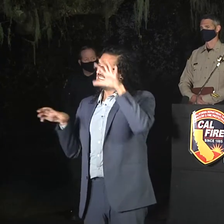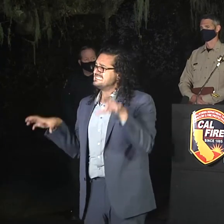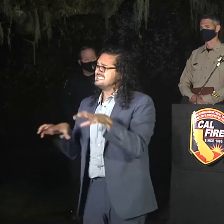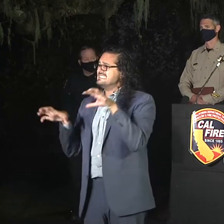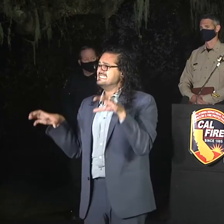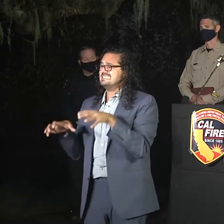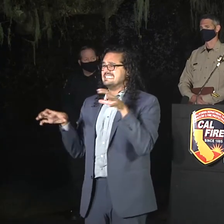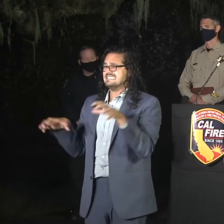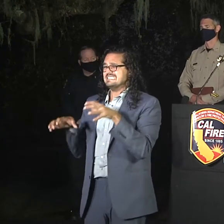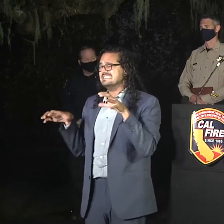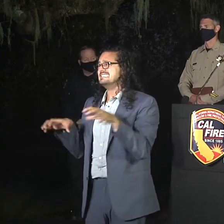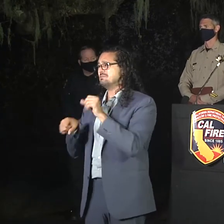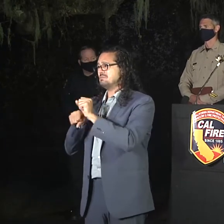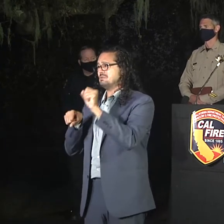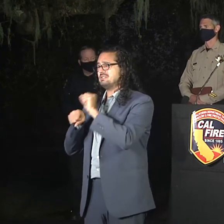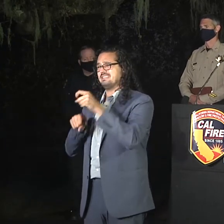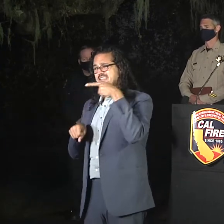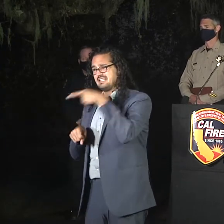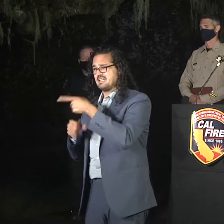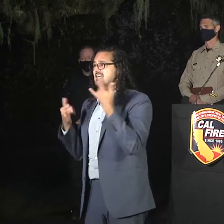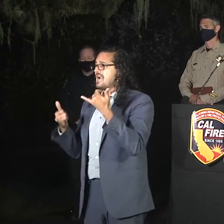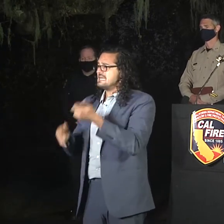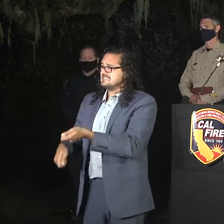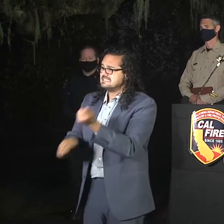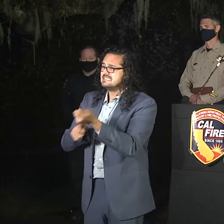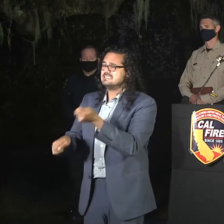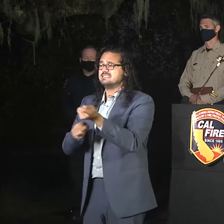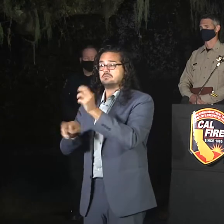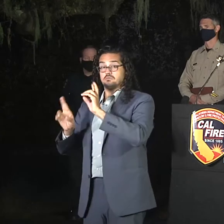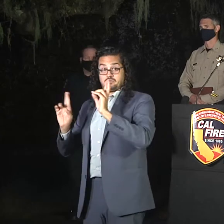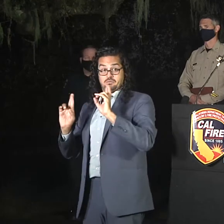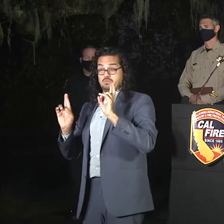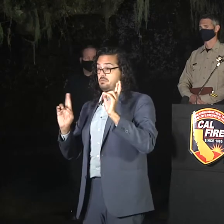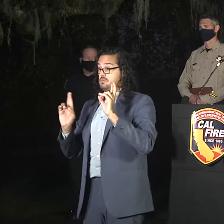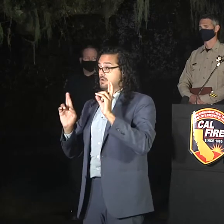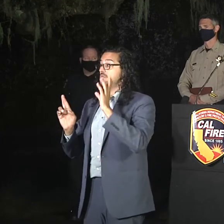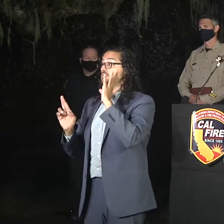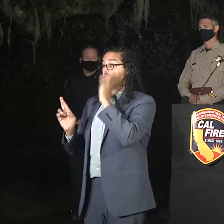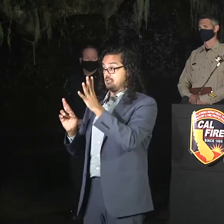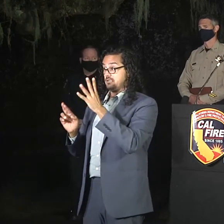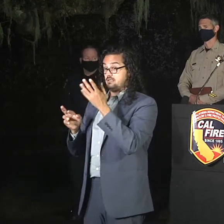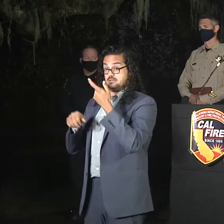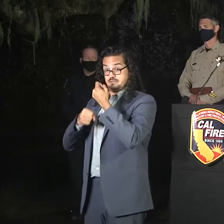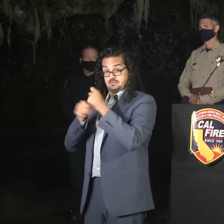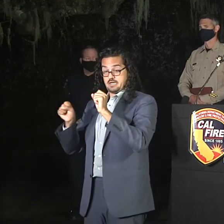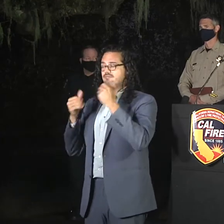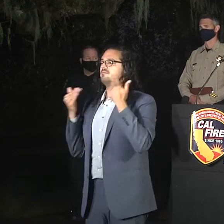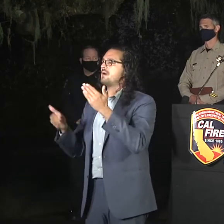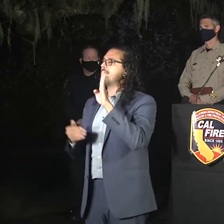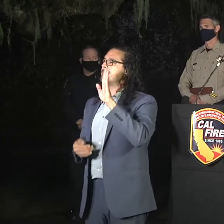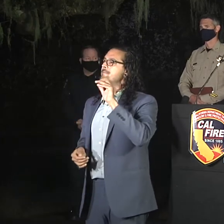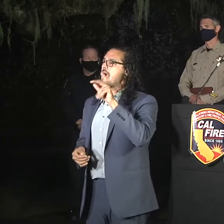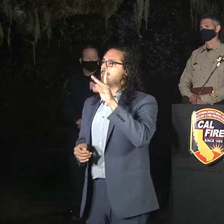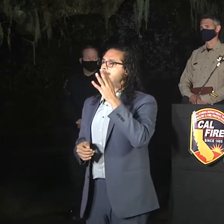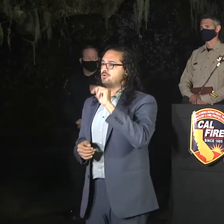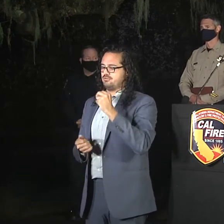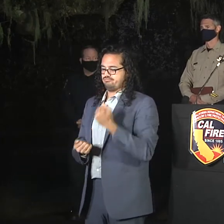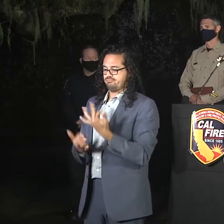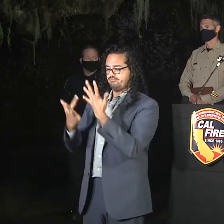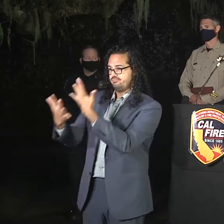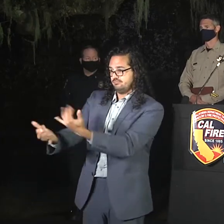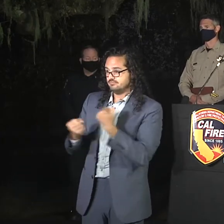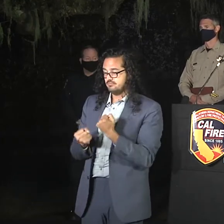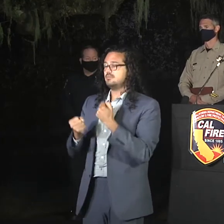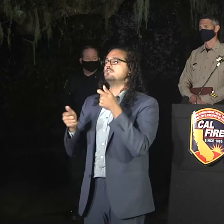burning operations to control that fire on our terms. We're going to be working diligently to secure that line over the next